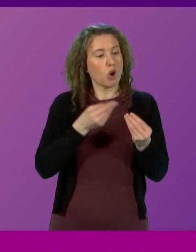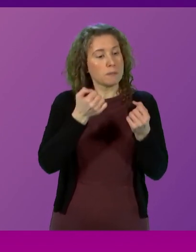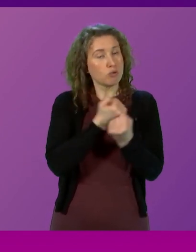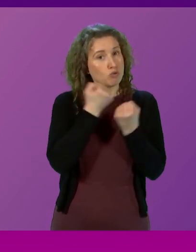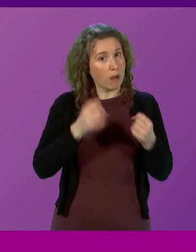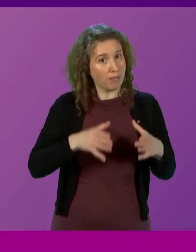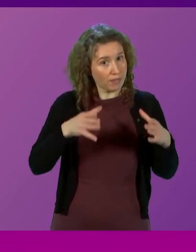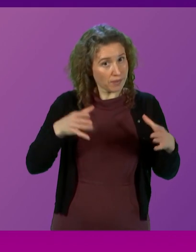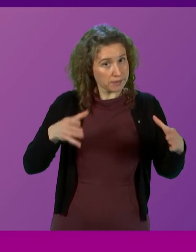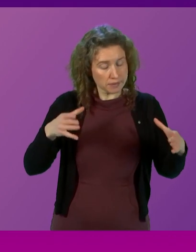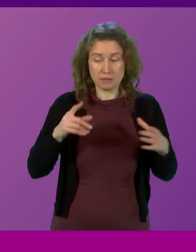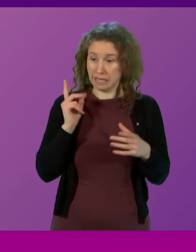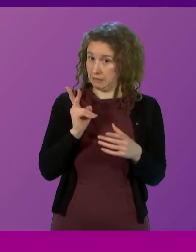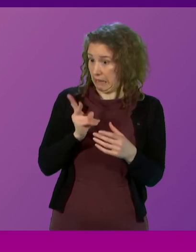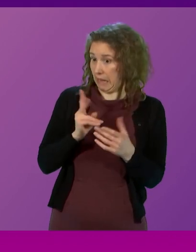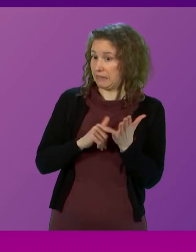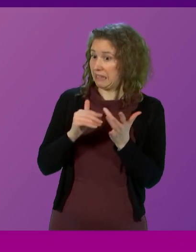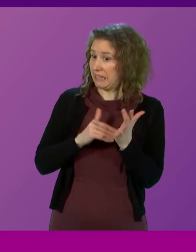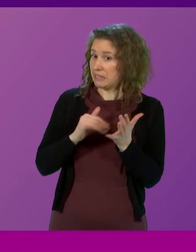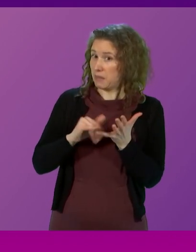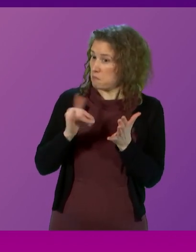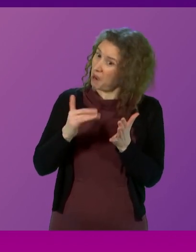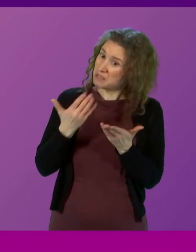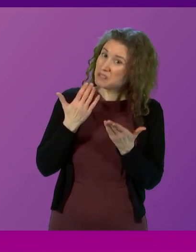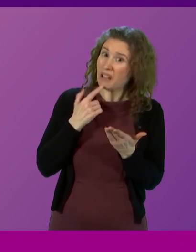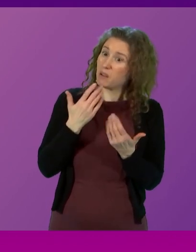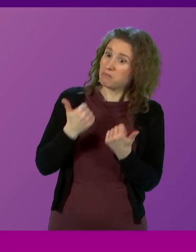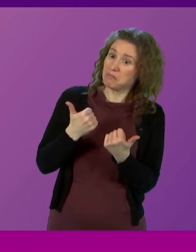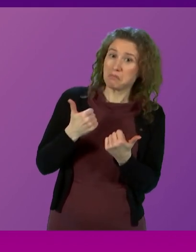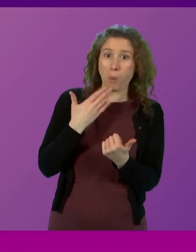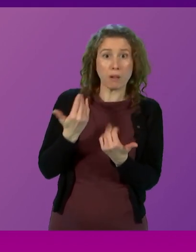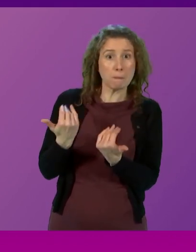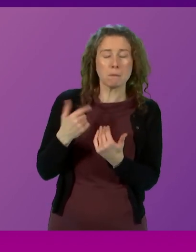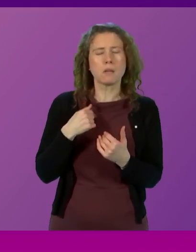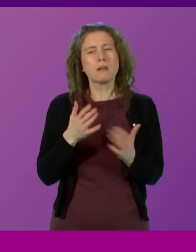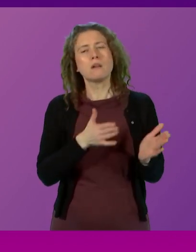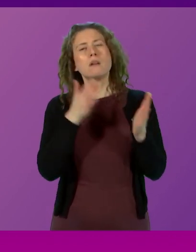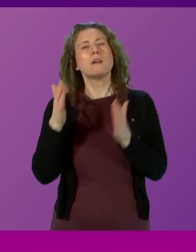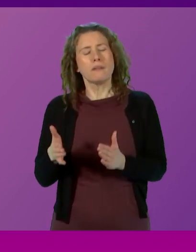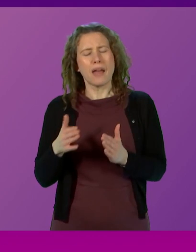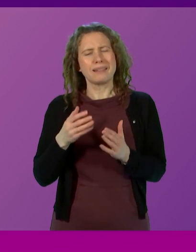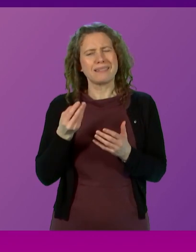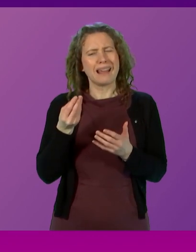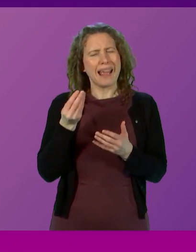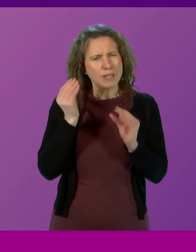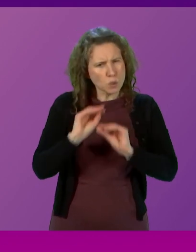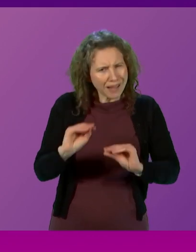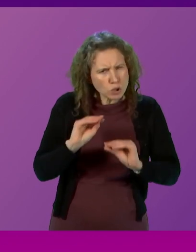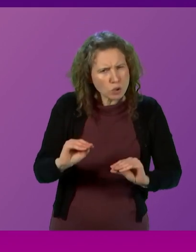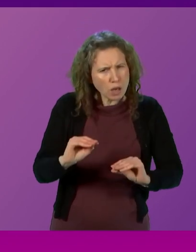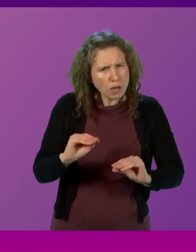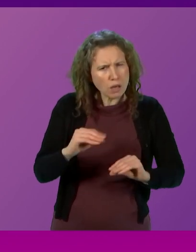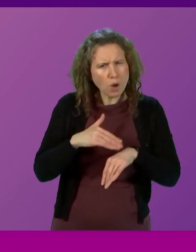Another thing that Liz Smith might get round to welcoming. Then we come on to education consequentials. Well,